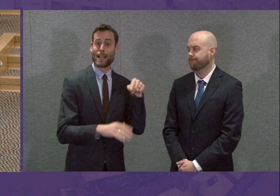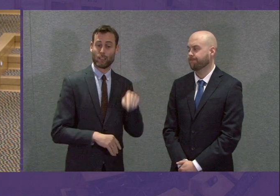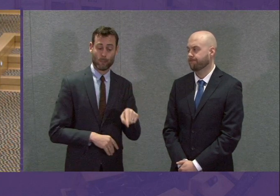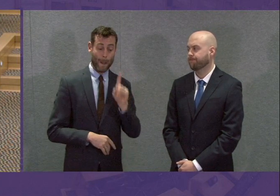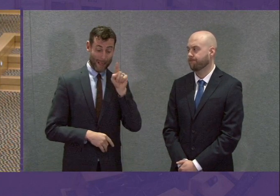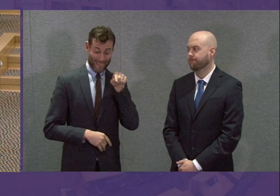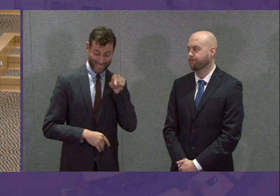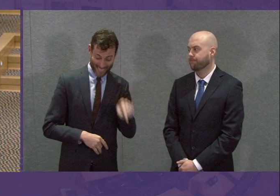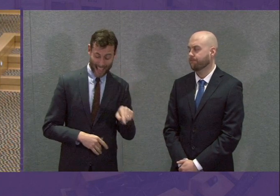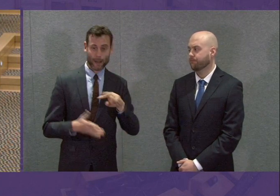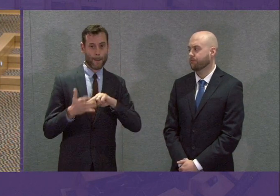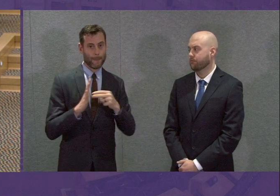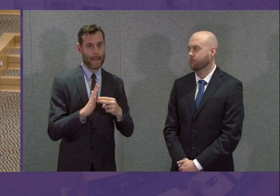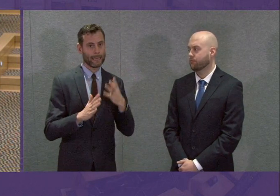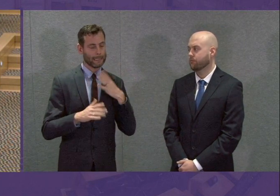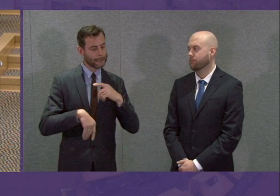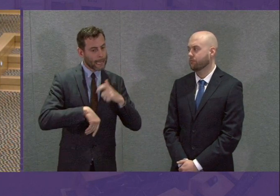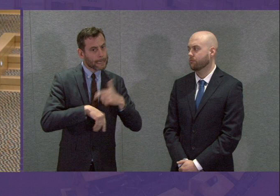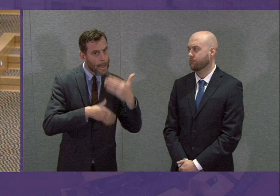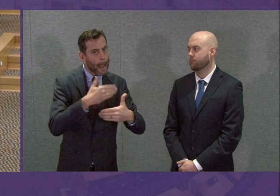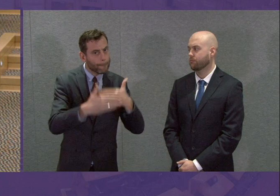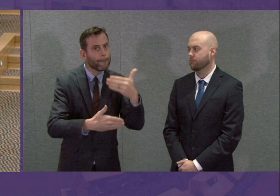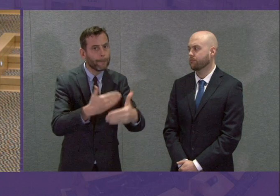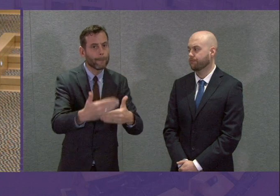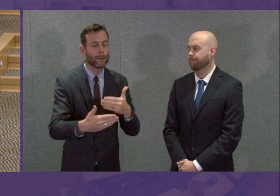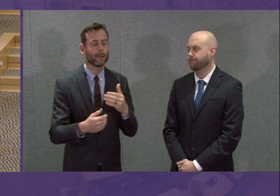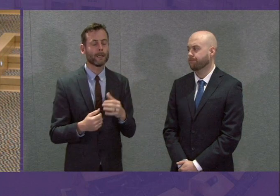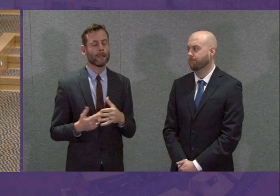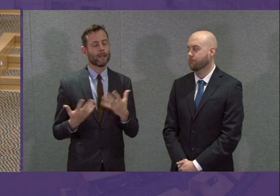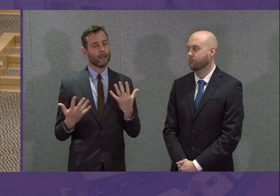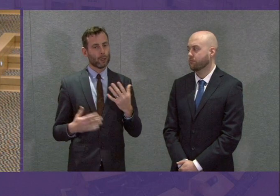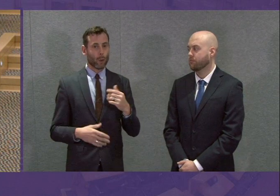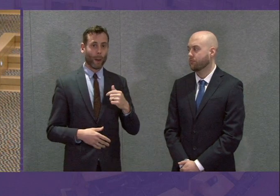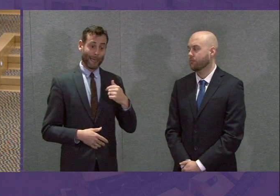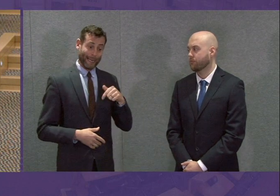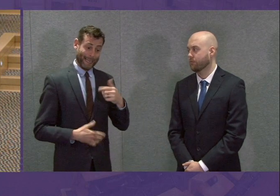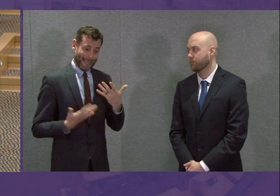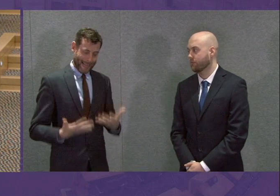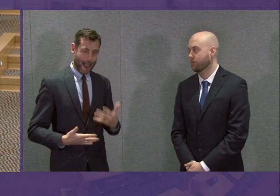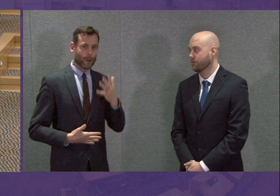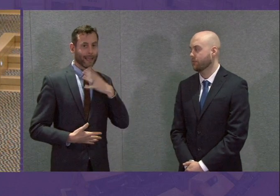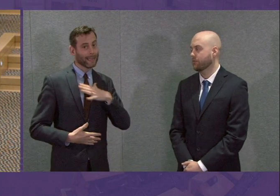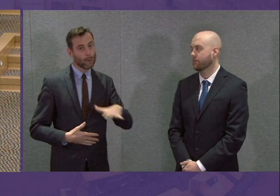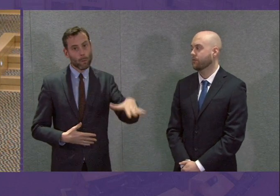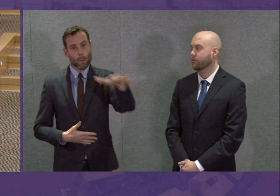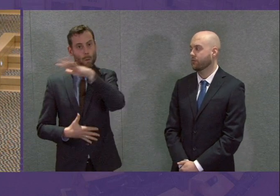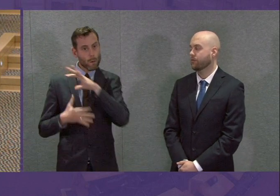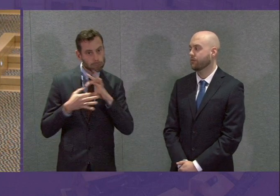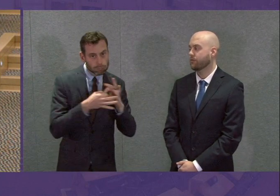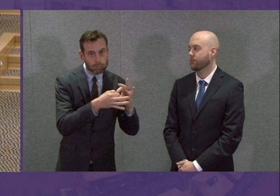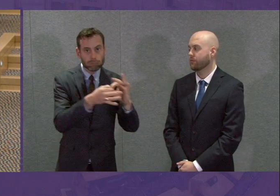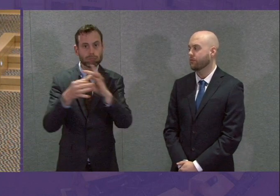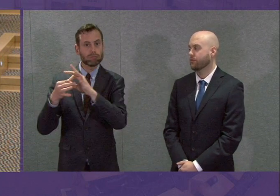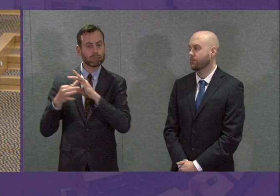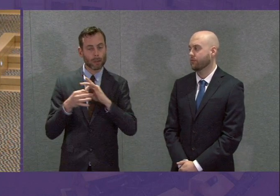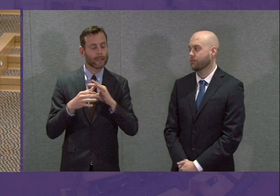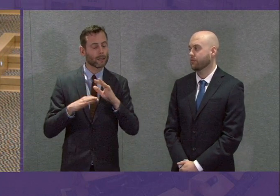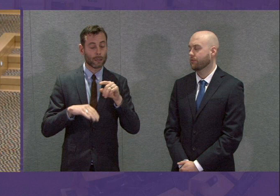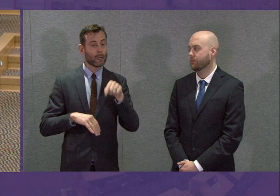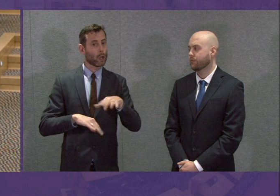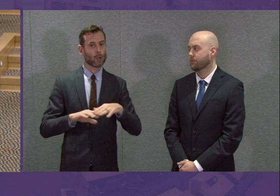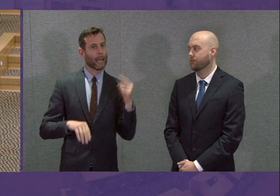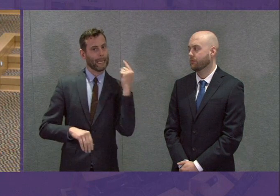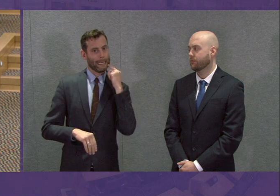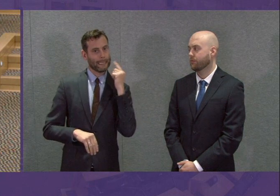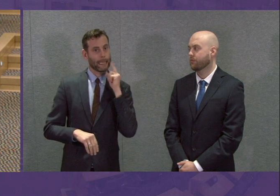continue over the days to come. This has to be a collective national endeavour. It will not be easy. But if we do that, all of us